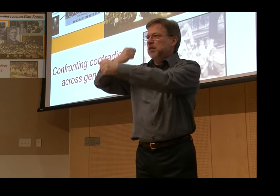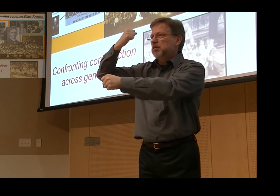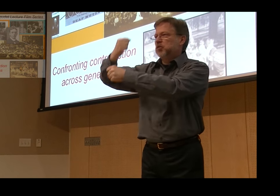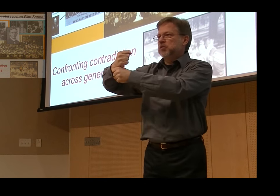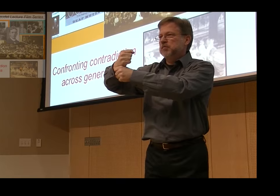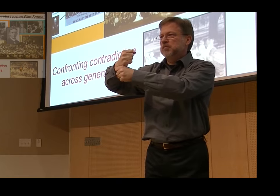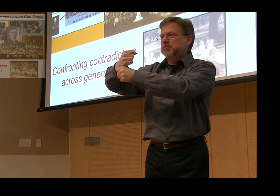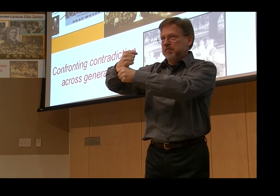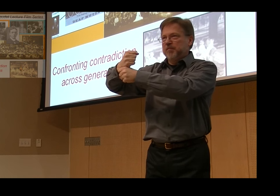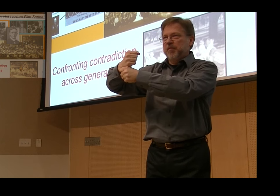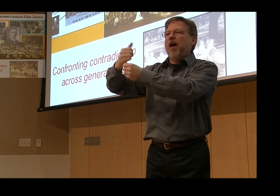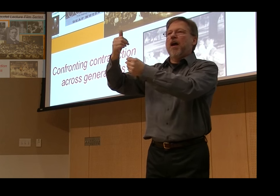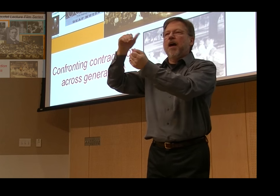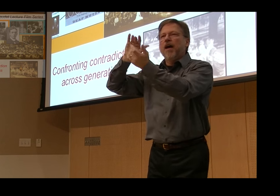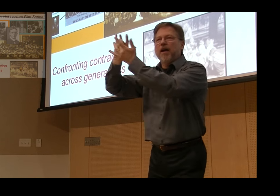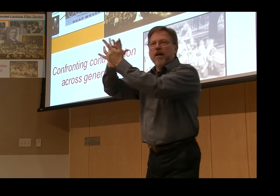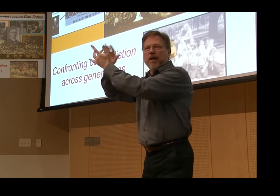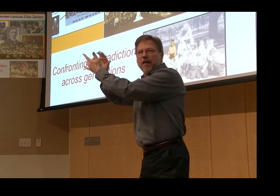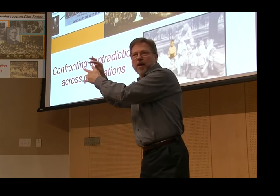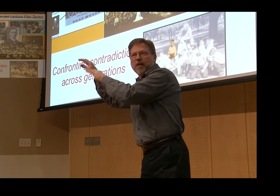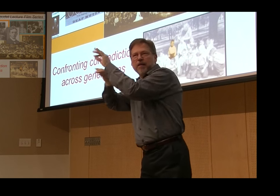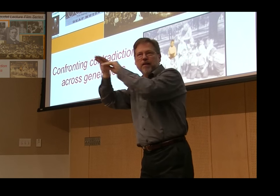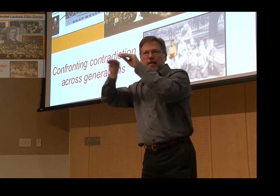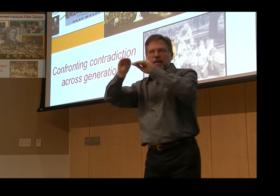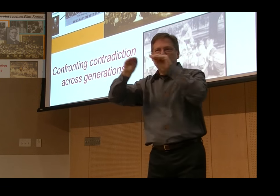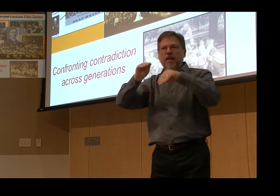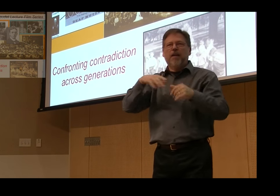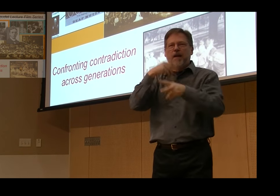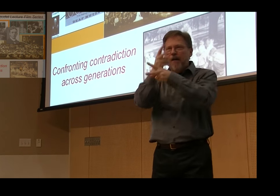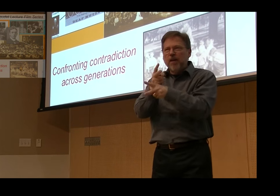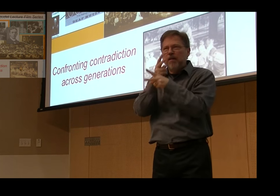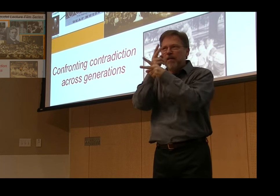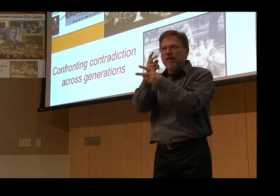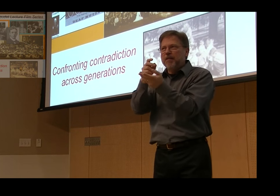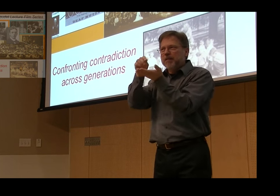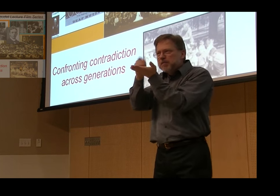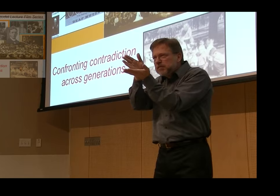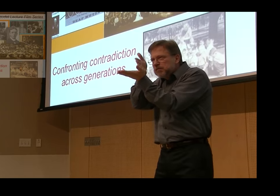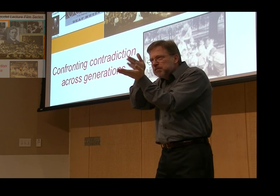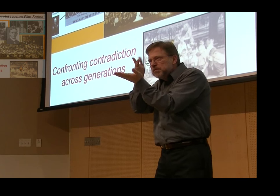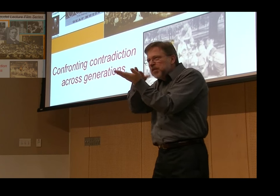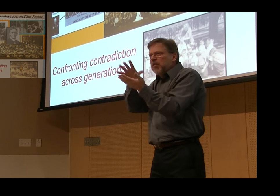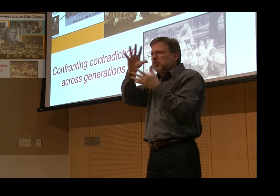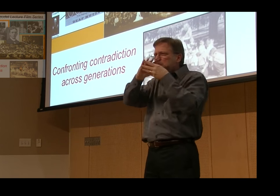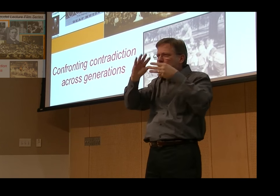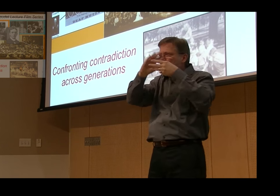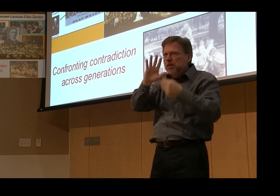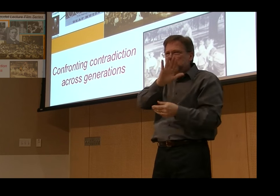made tremendous progress and filmed signers for a period of 10 years, carefully